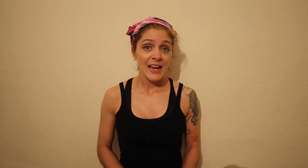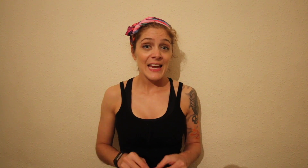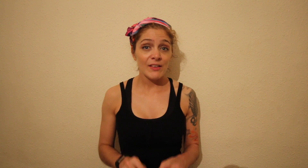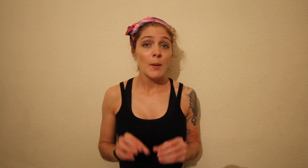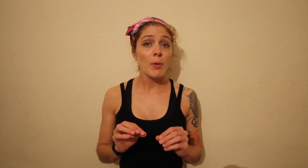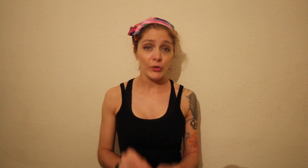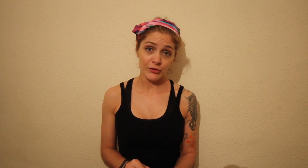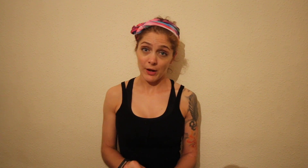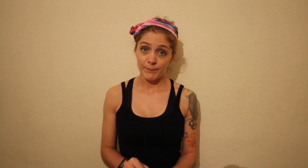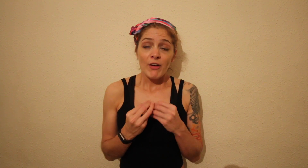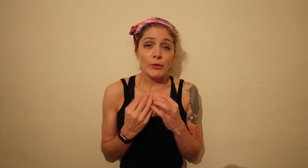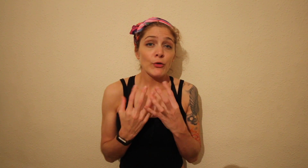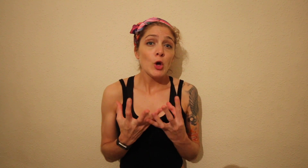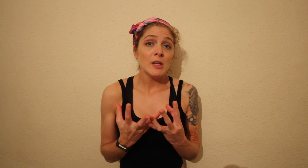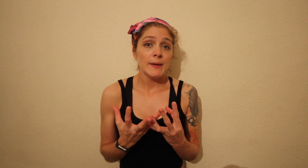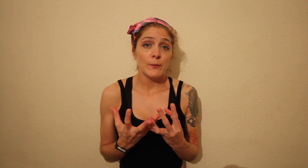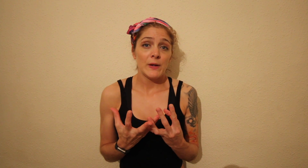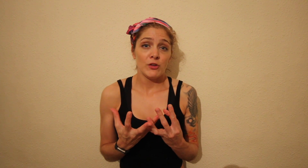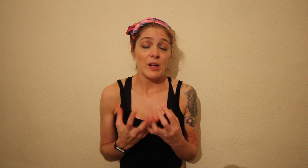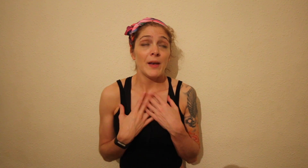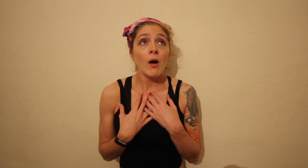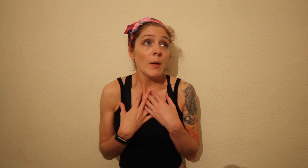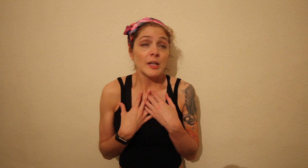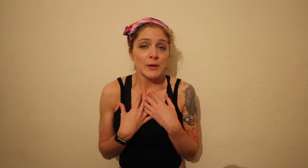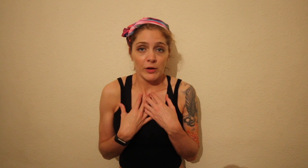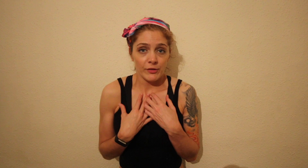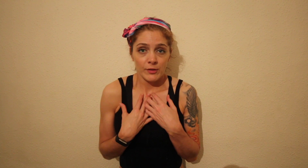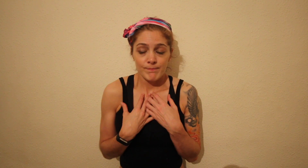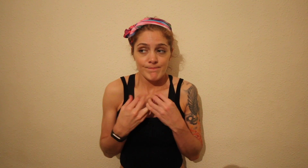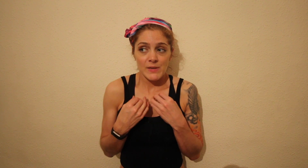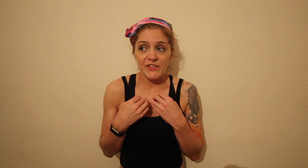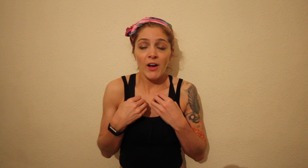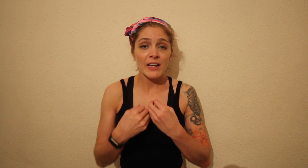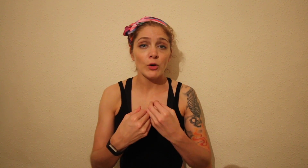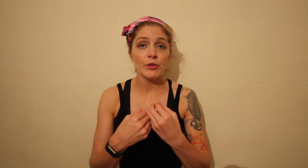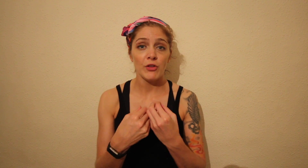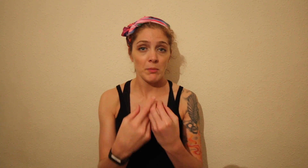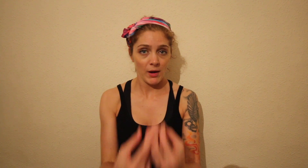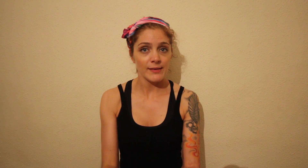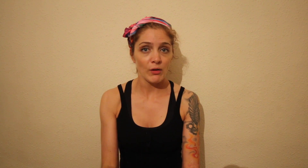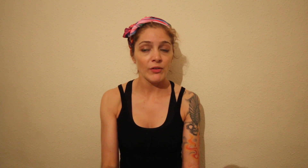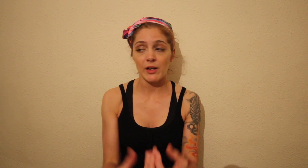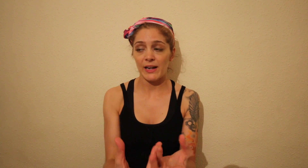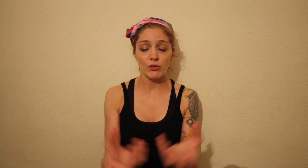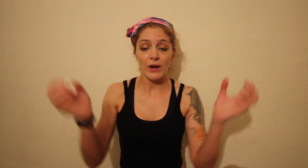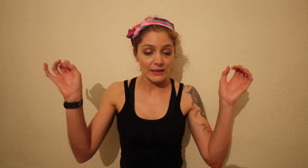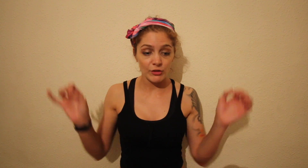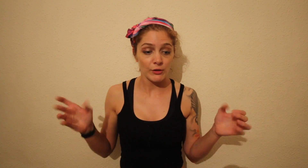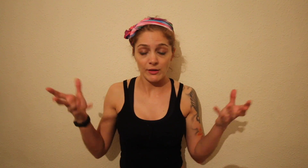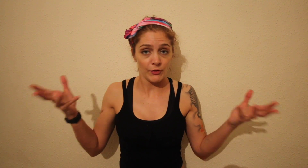is posture. There are so many people in the gym, now I'm going to be honest, if I had gone to the gym myself and I had trained using the